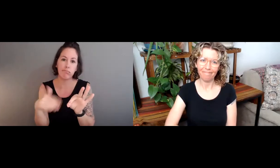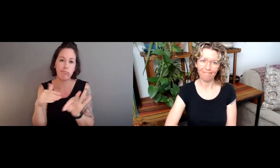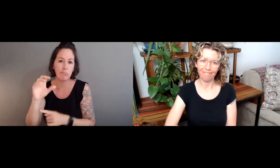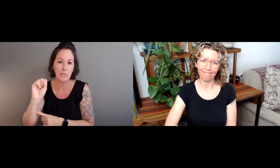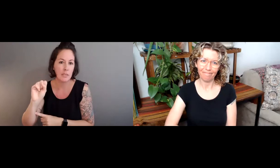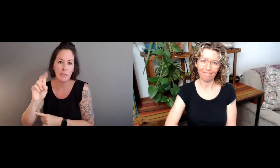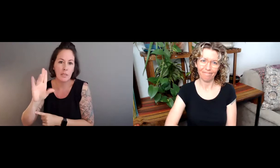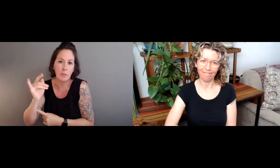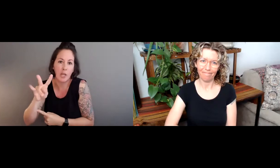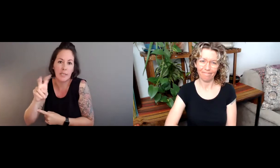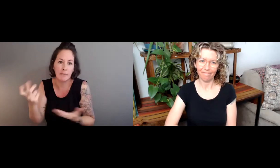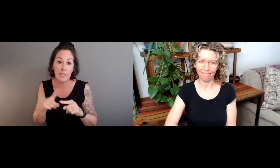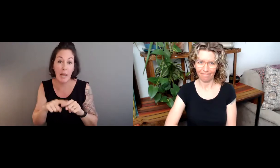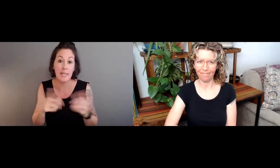important.